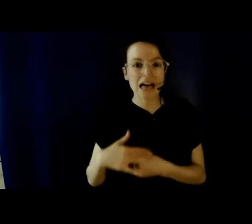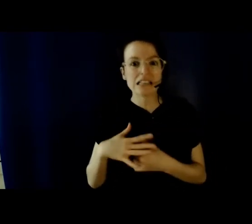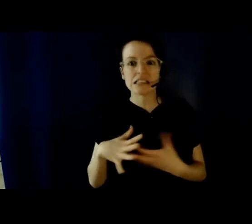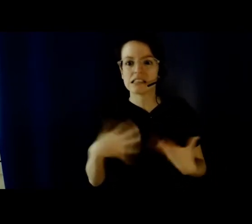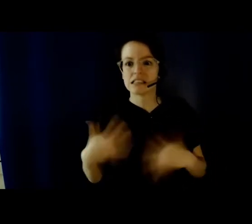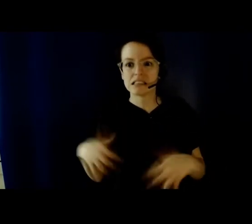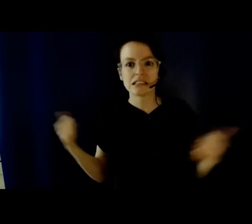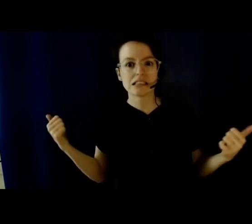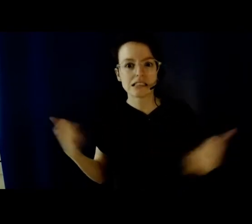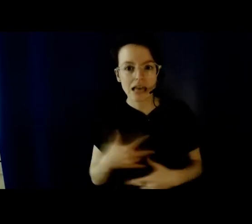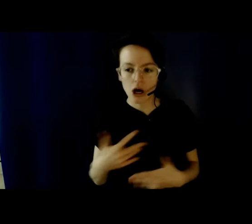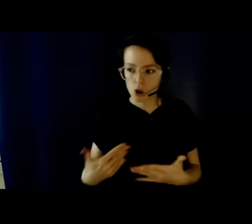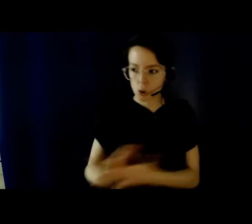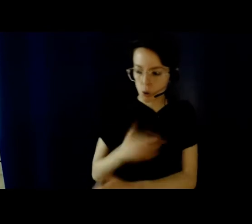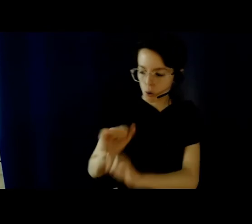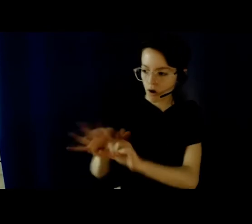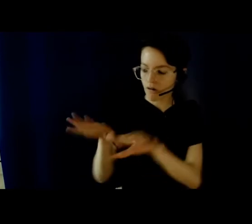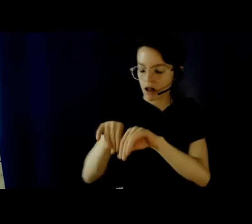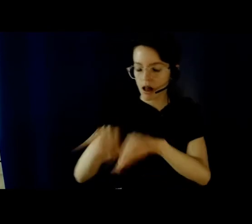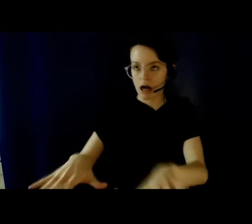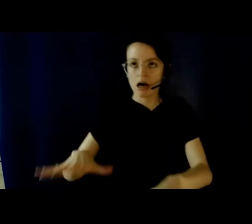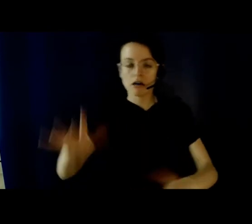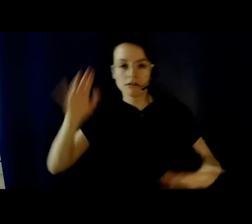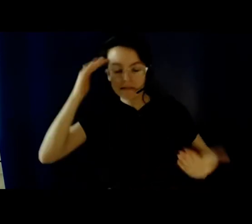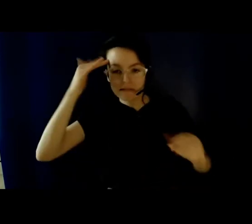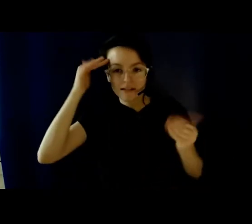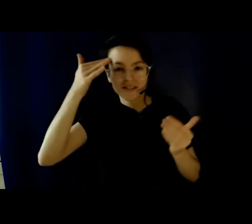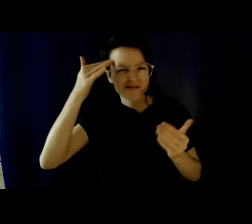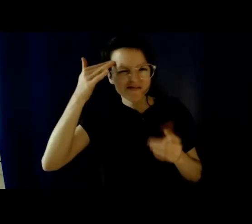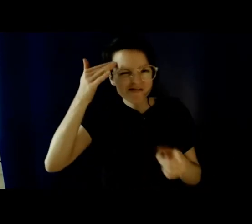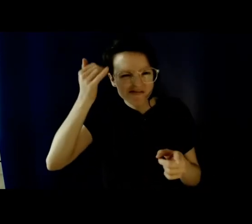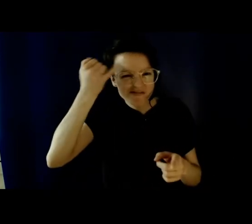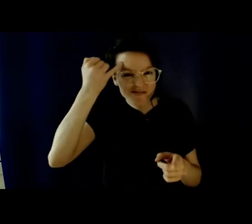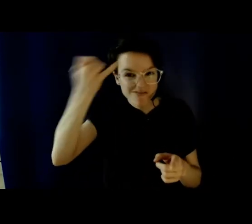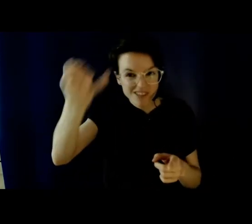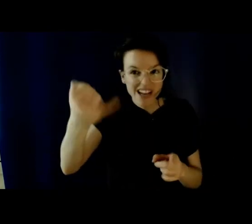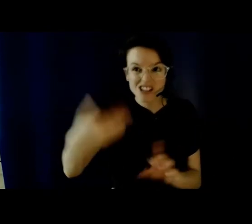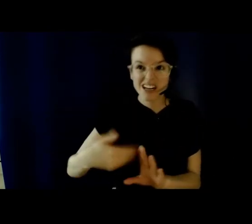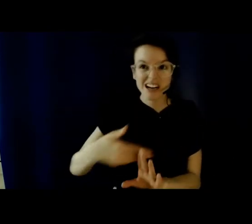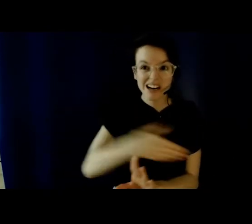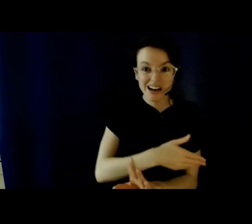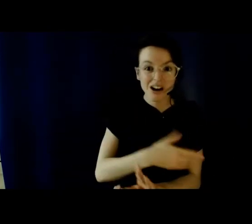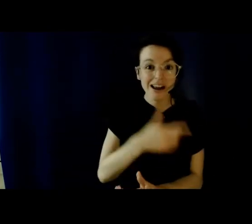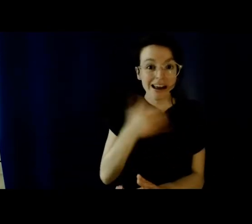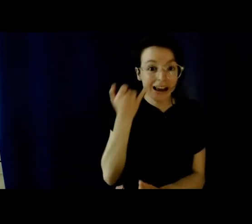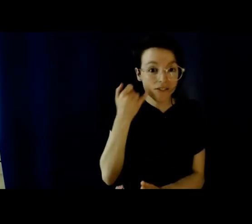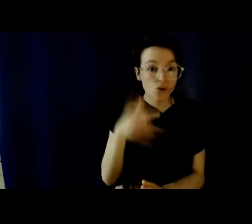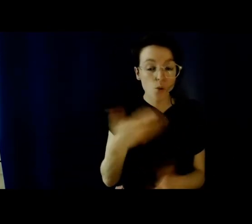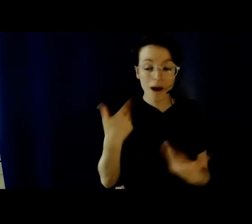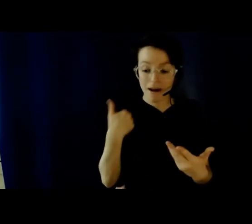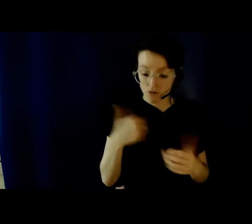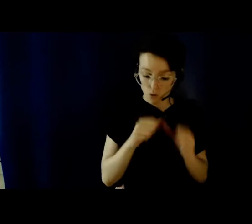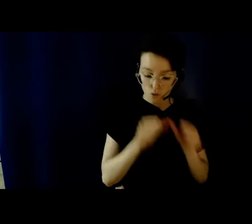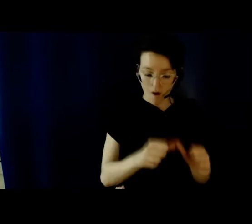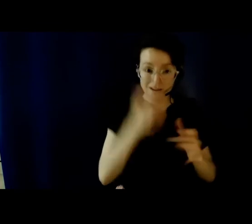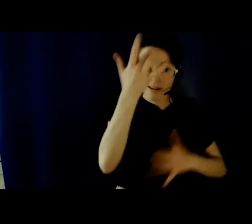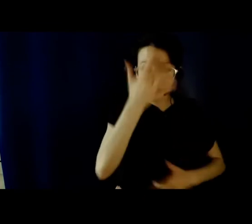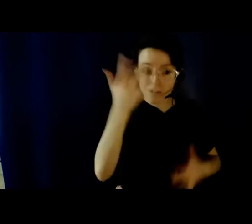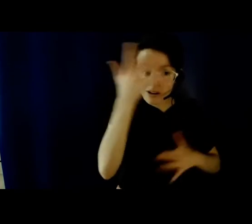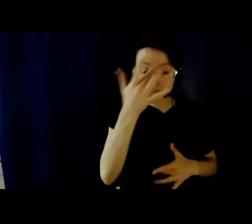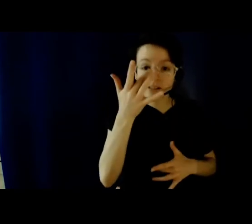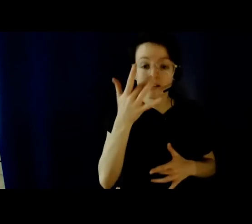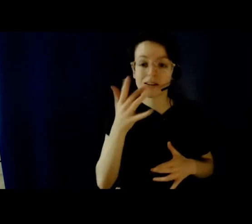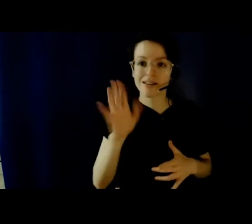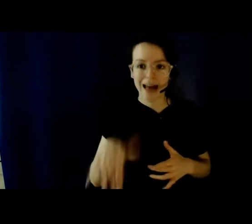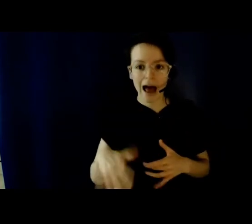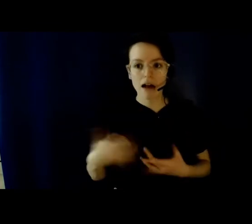and disabled people who were experiencing that same stress and uncertainty on top of being told that we were not only at higher risk of